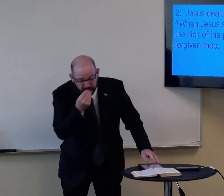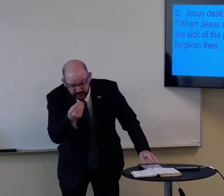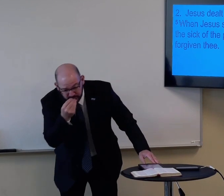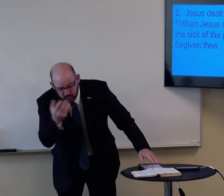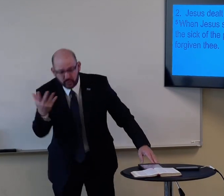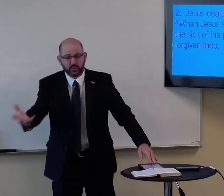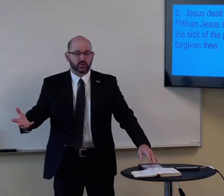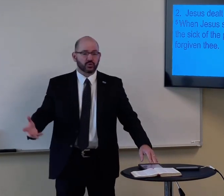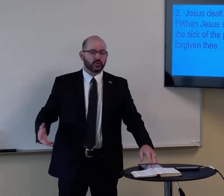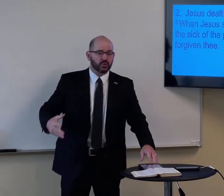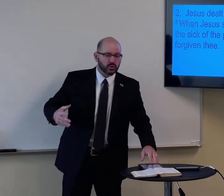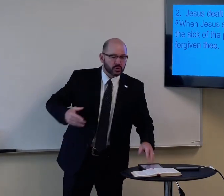buy them food,